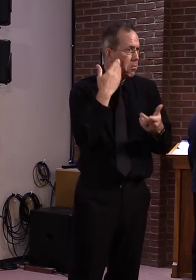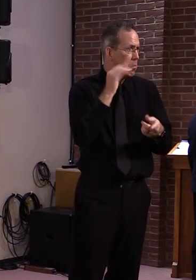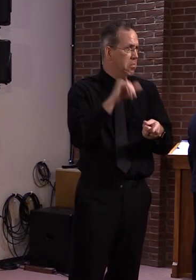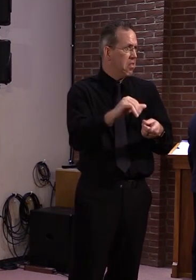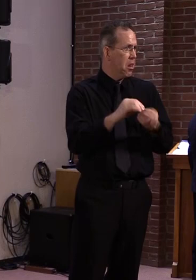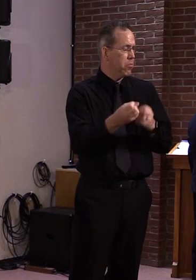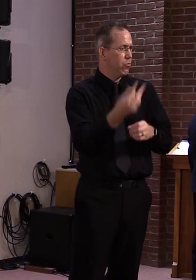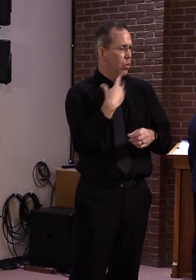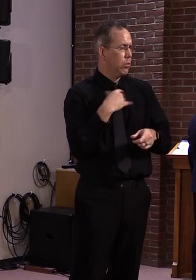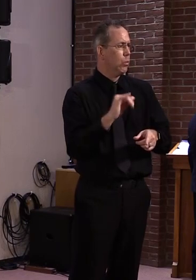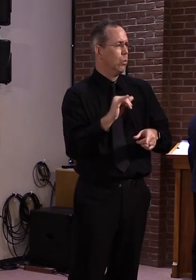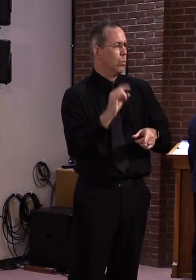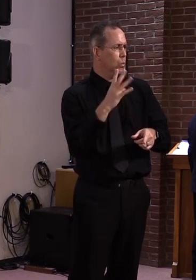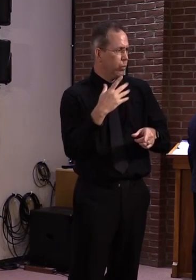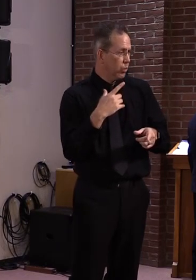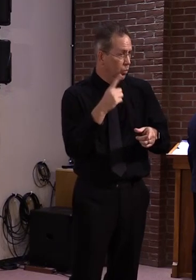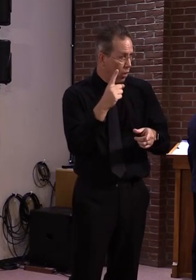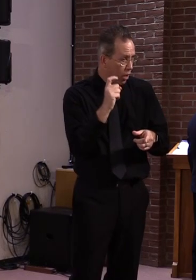surprised if it was that high.